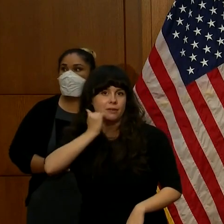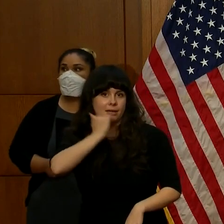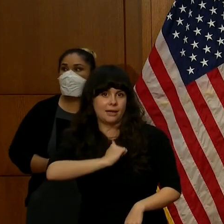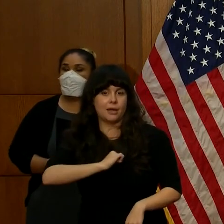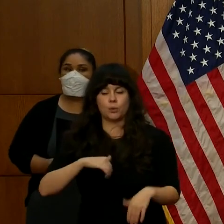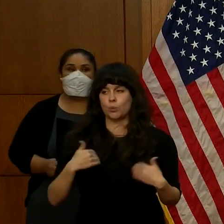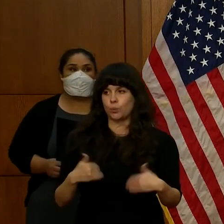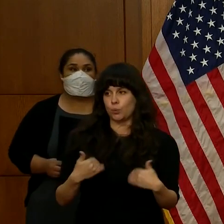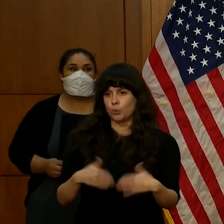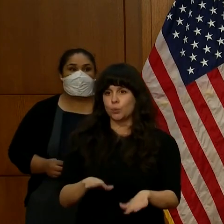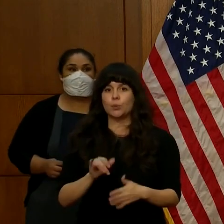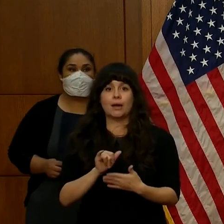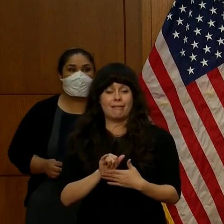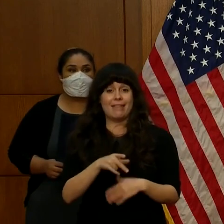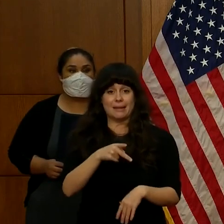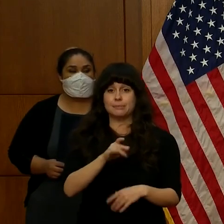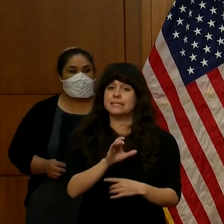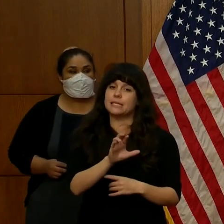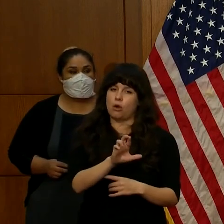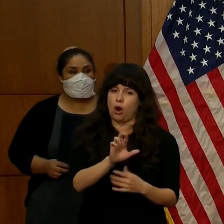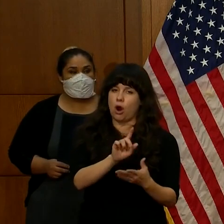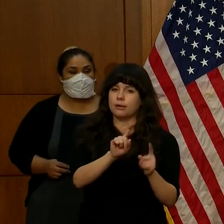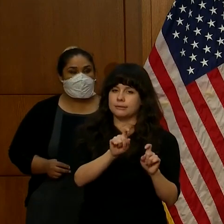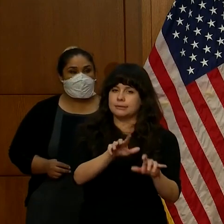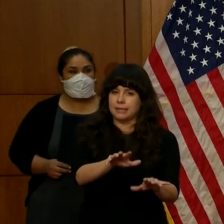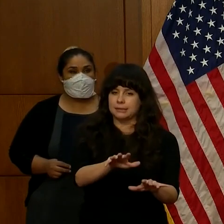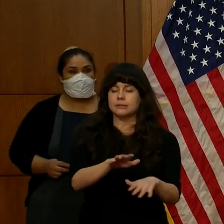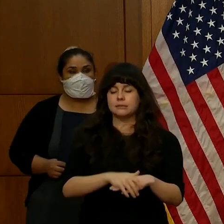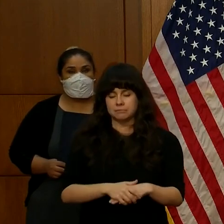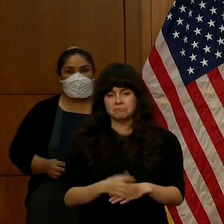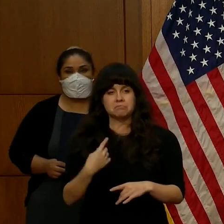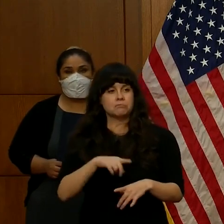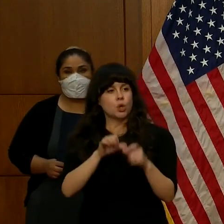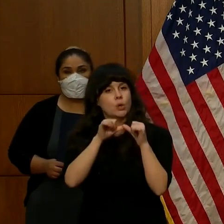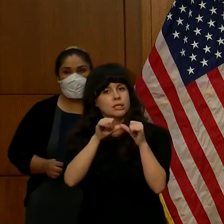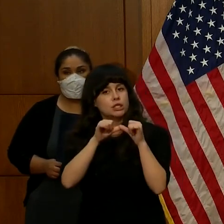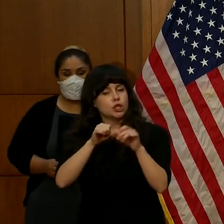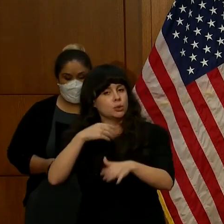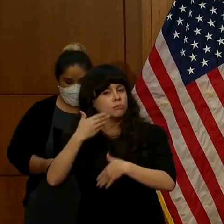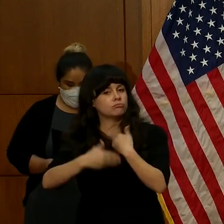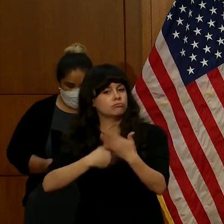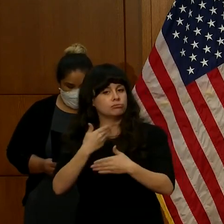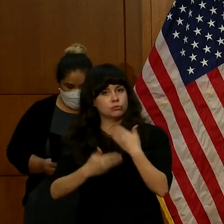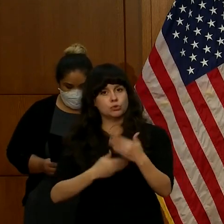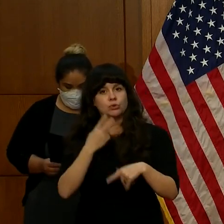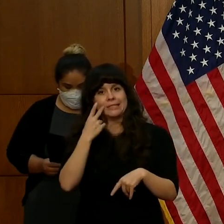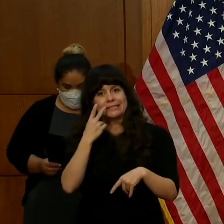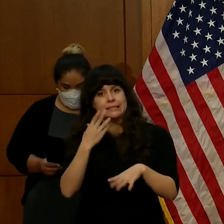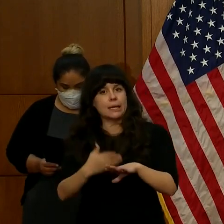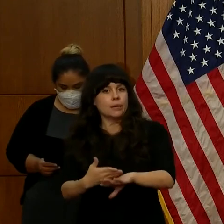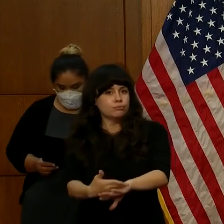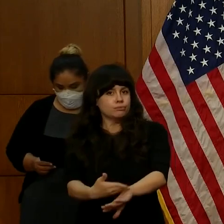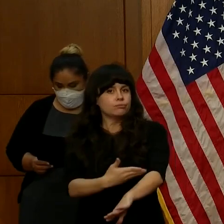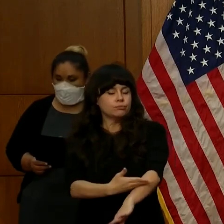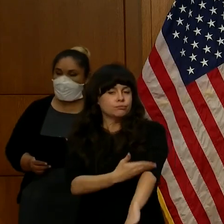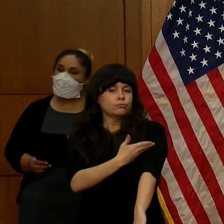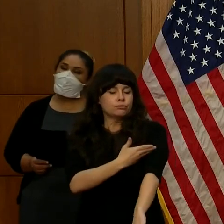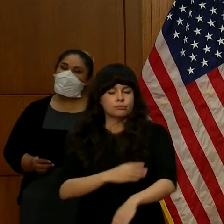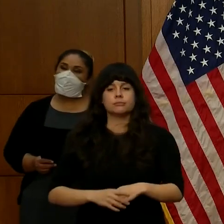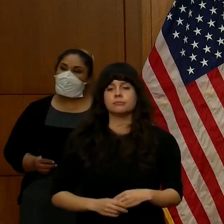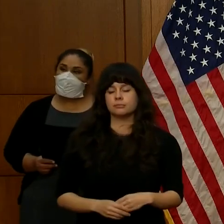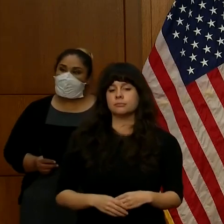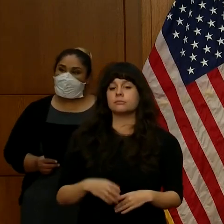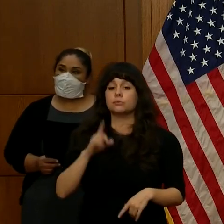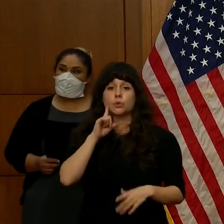the PCR tests. So we're moving forward in lots of ways. You know that we joined a